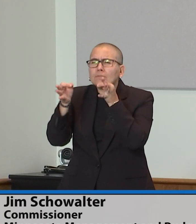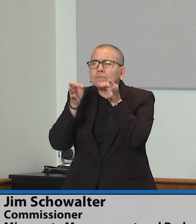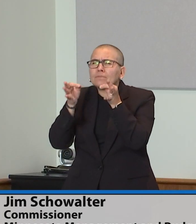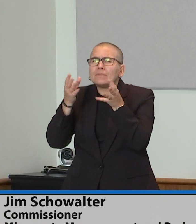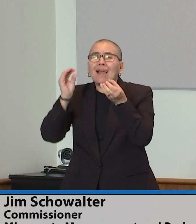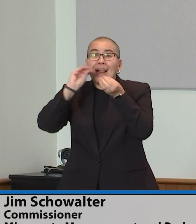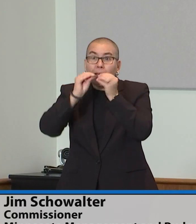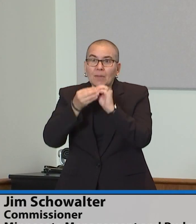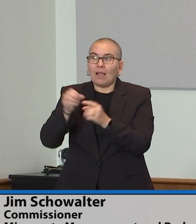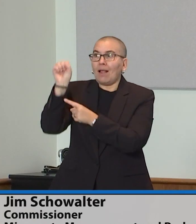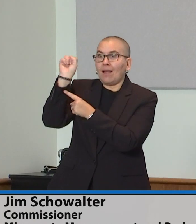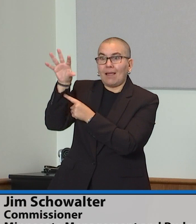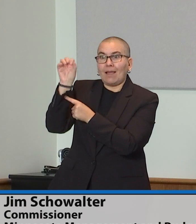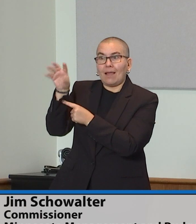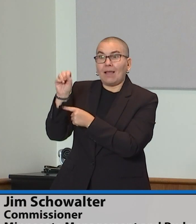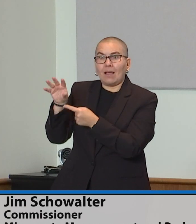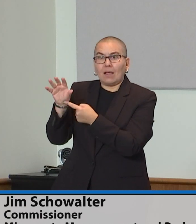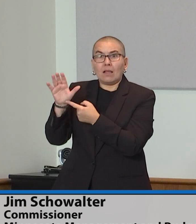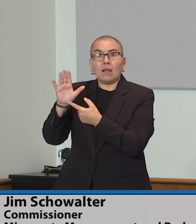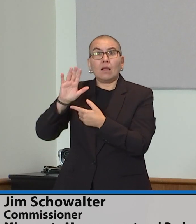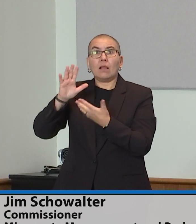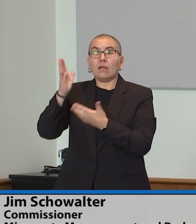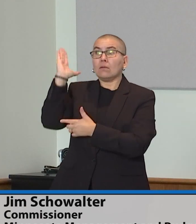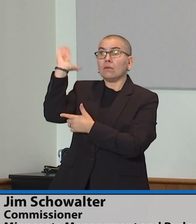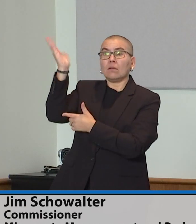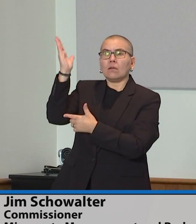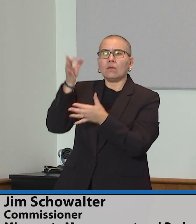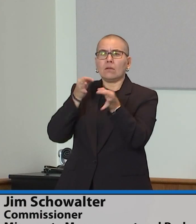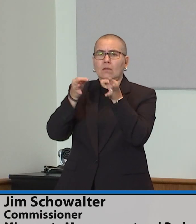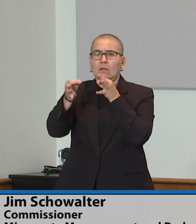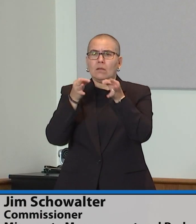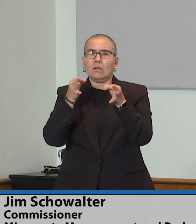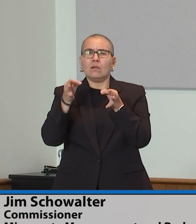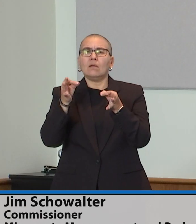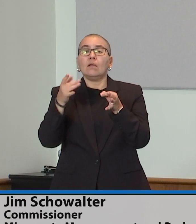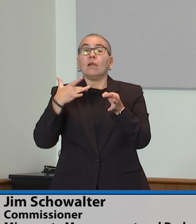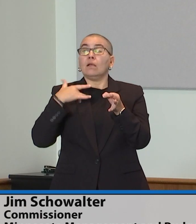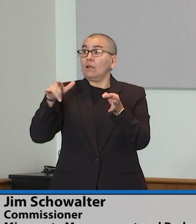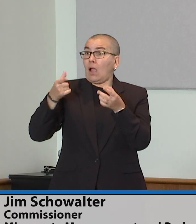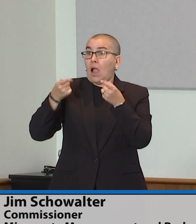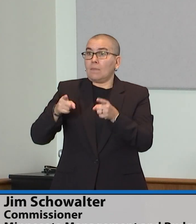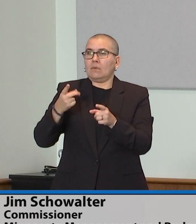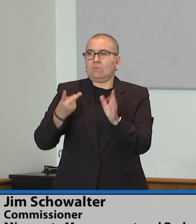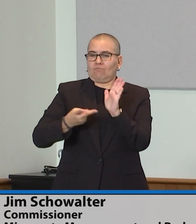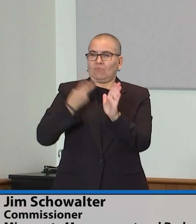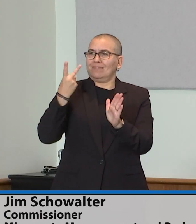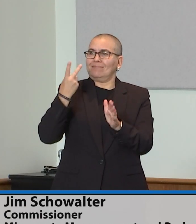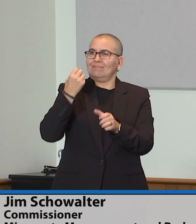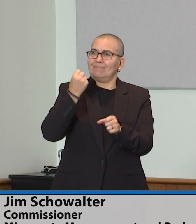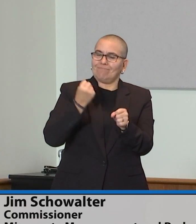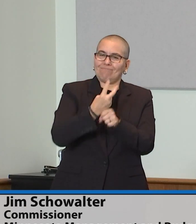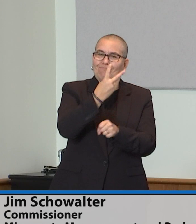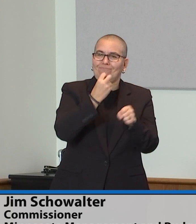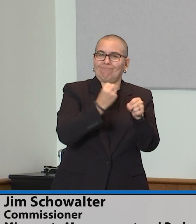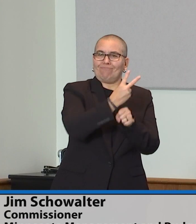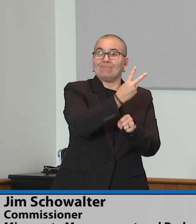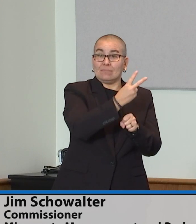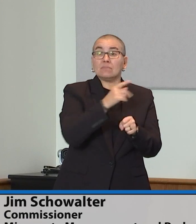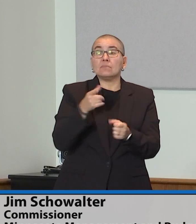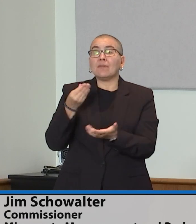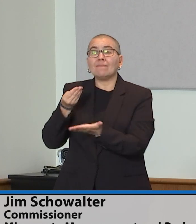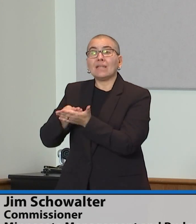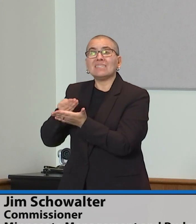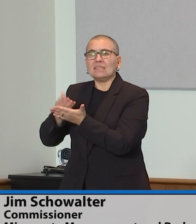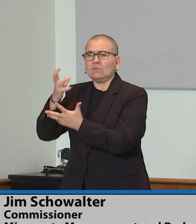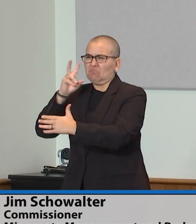a year, and it represents the best financial projections based upon the best available information that we have at that point